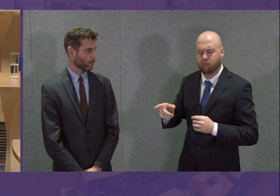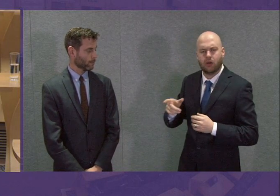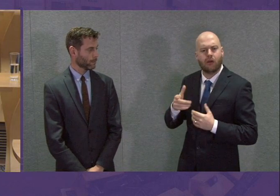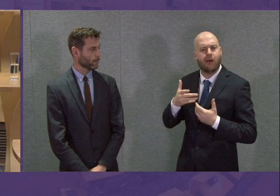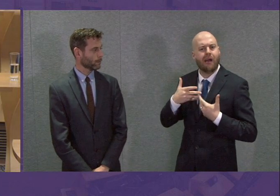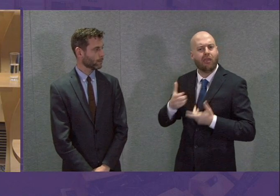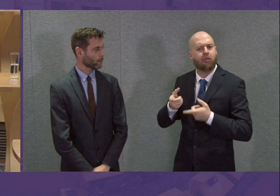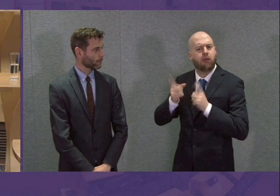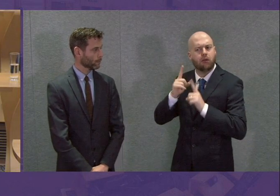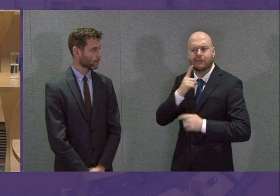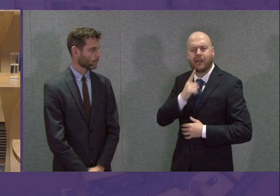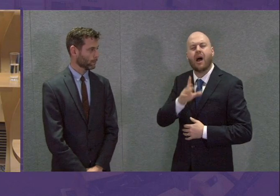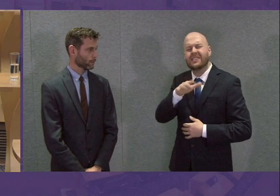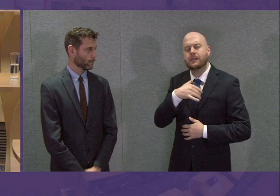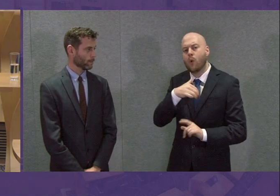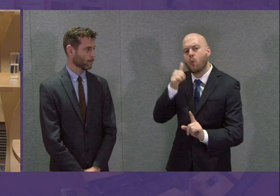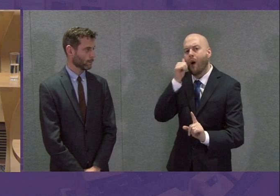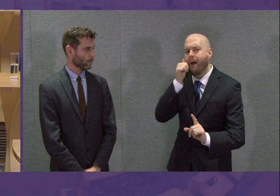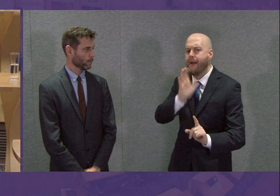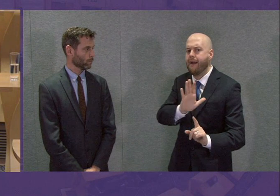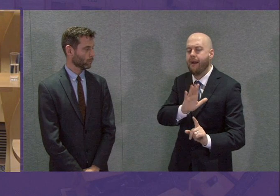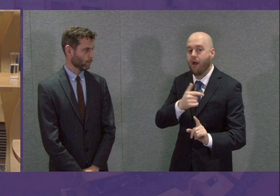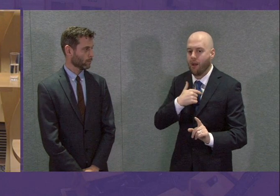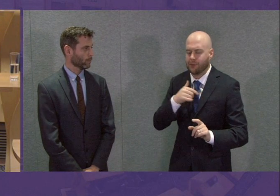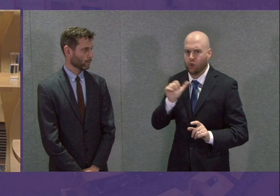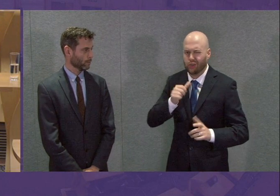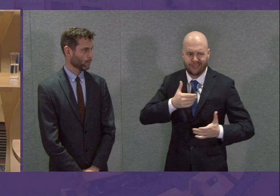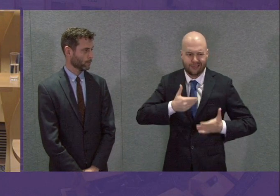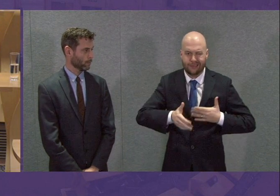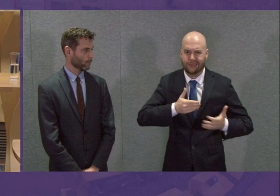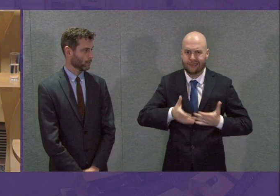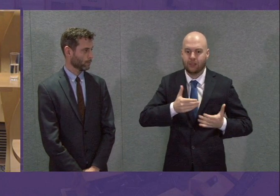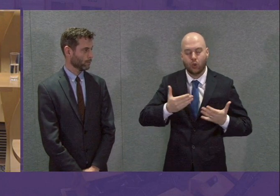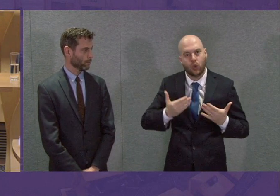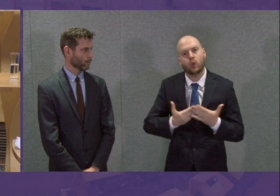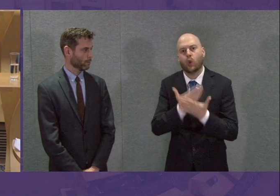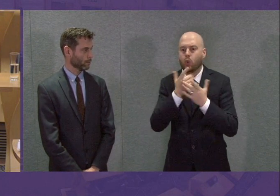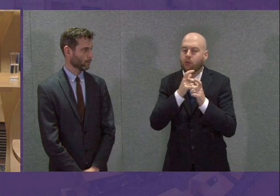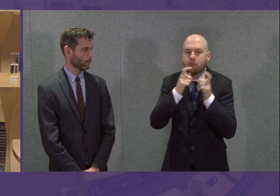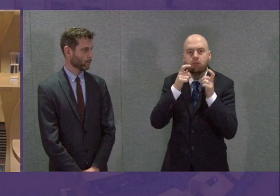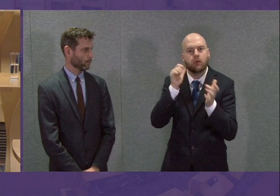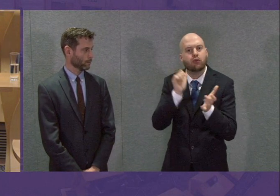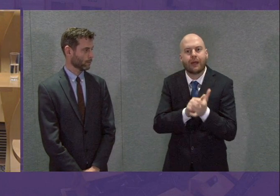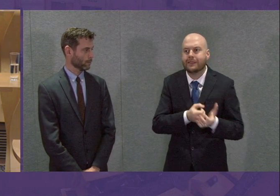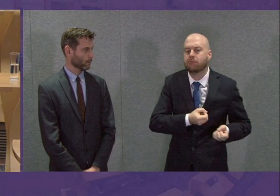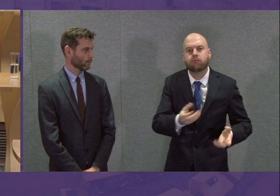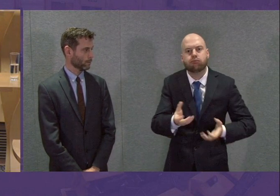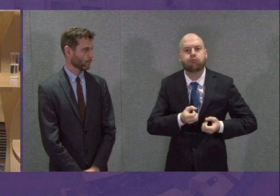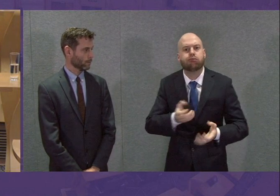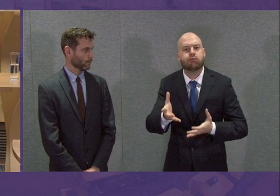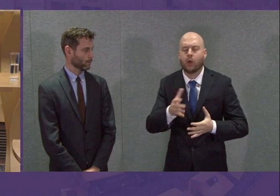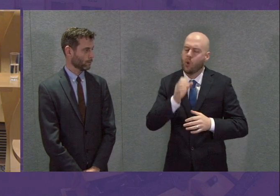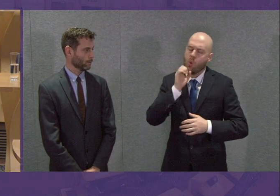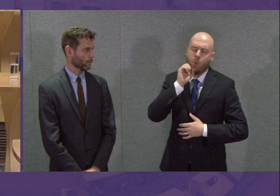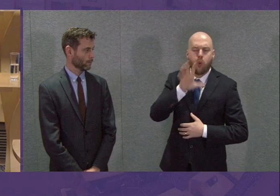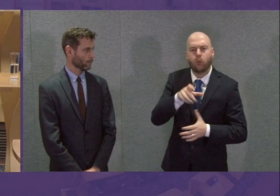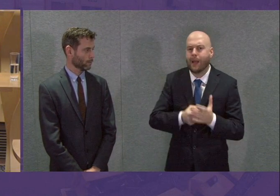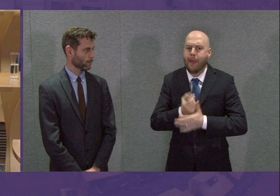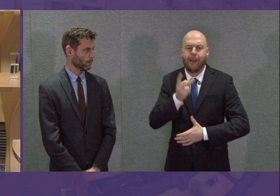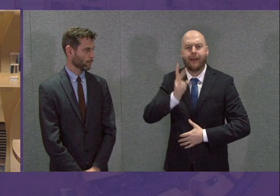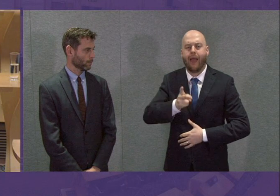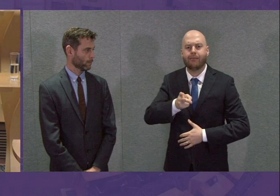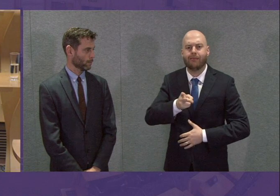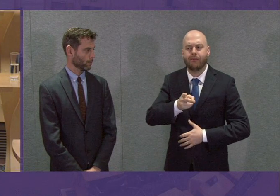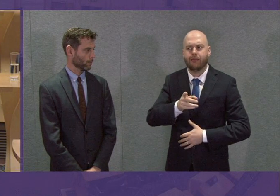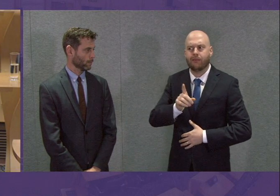steps to ensure resupply and that the situation is not repeated. Regrettably, it has